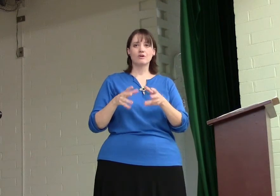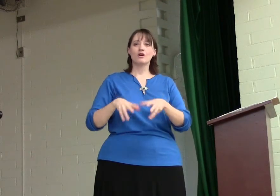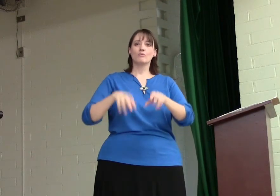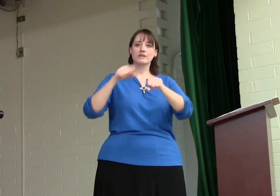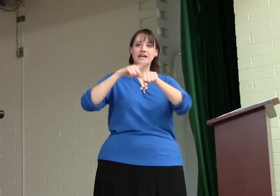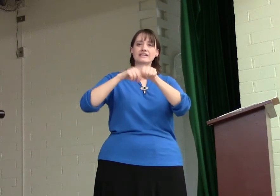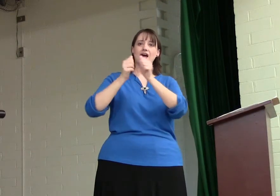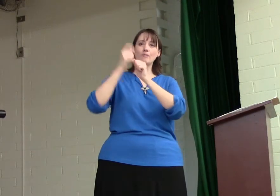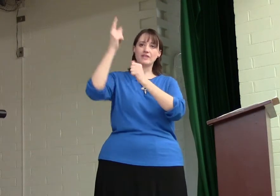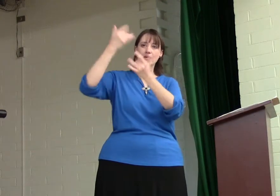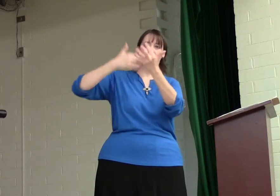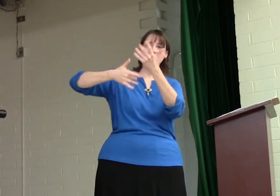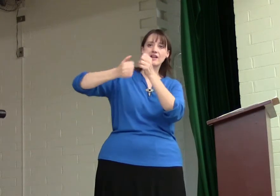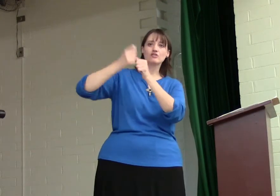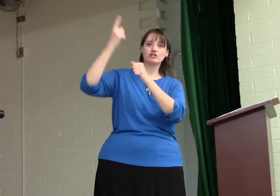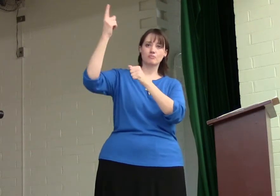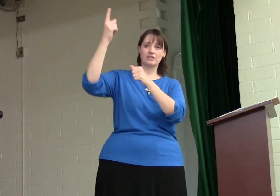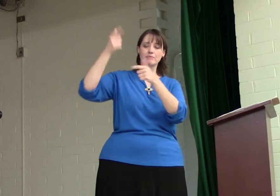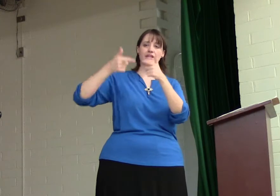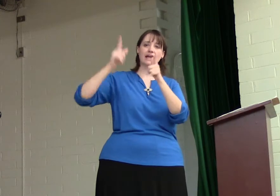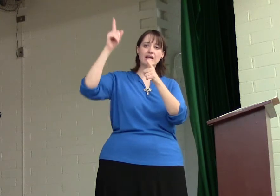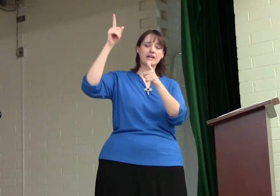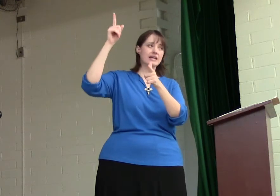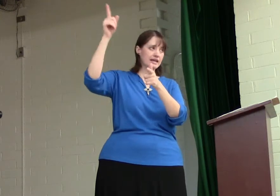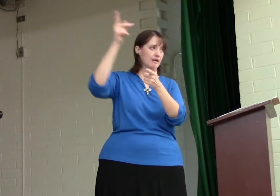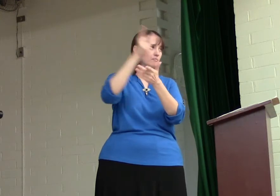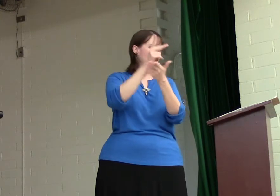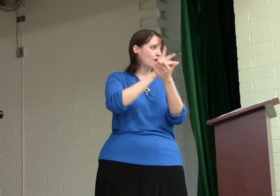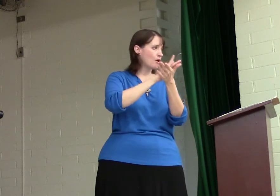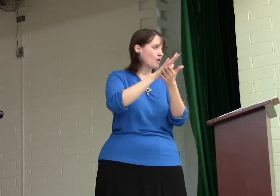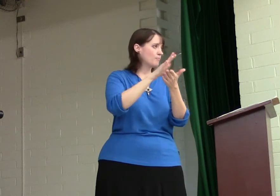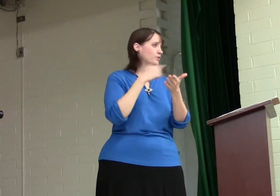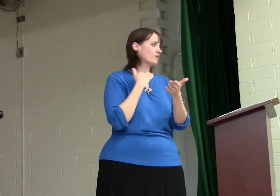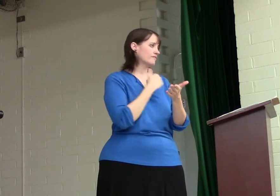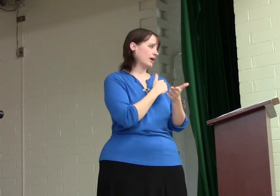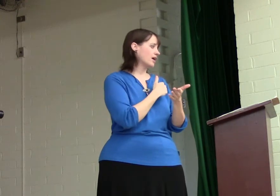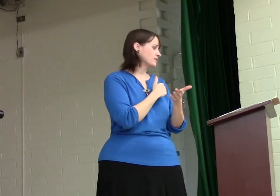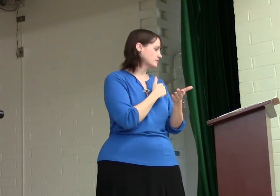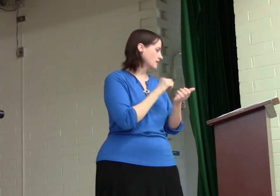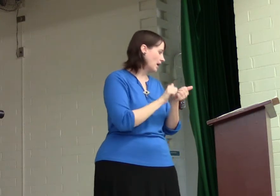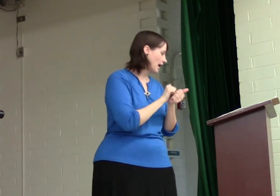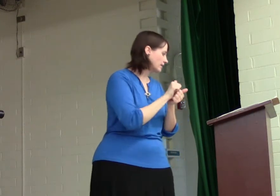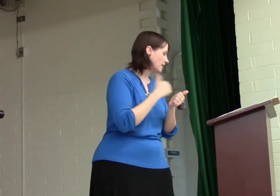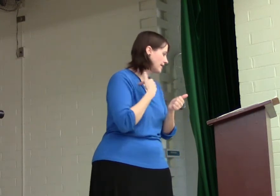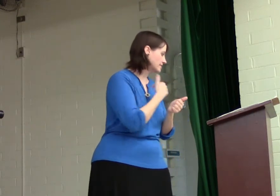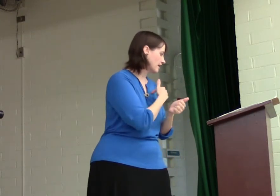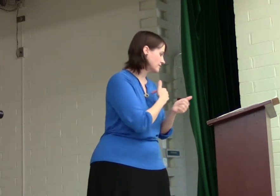We take time with him, we fellowship with him, let him purify us and cleanse us.